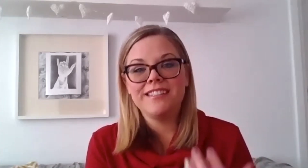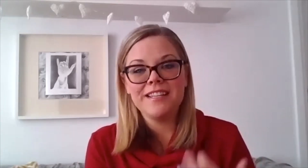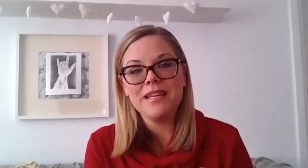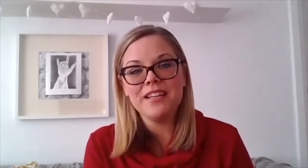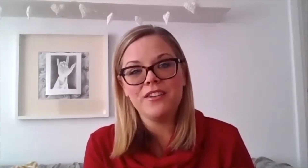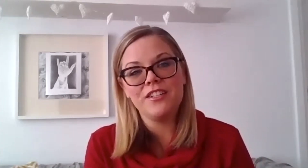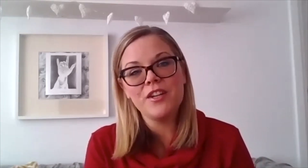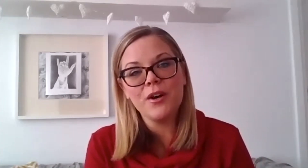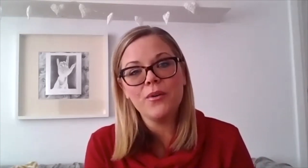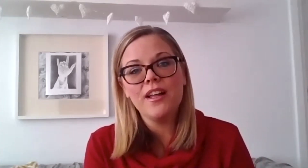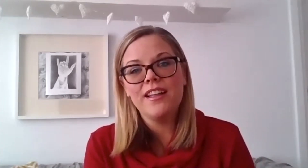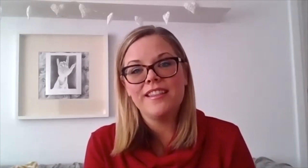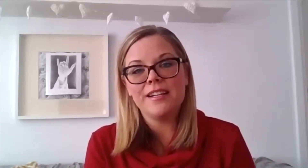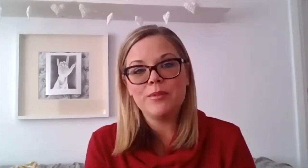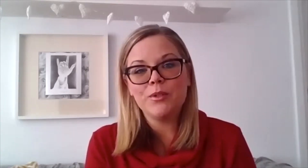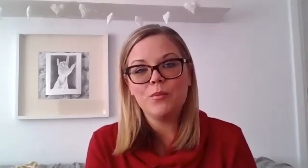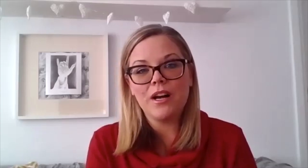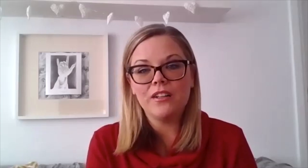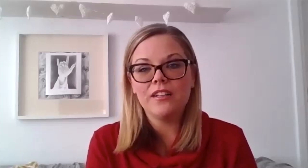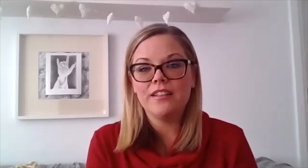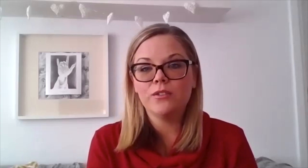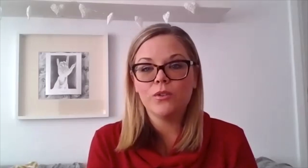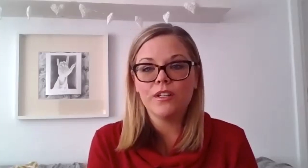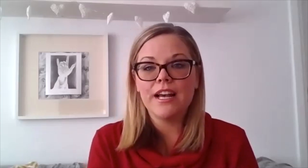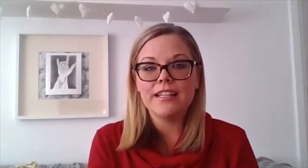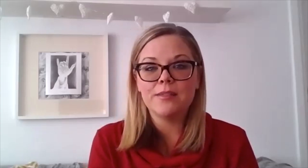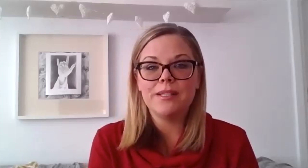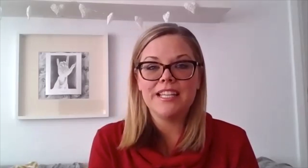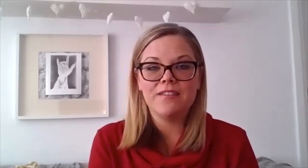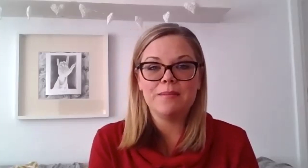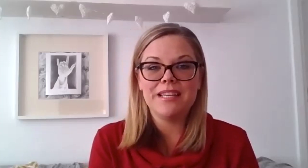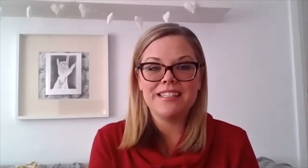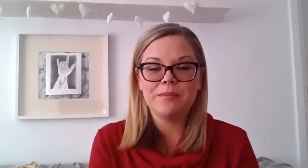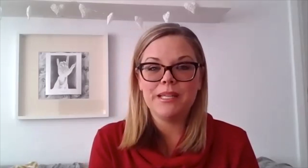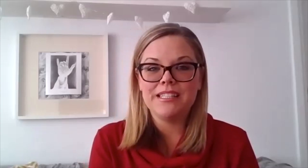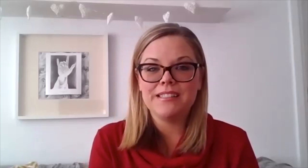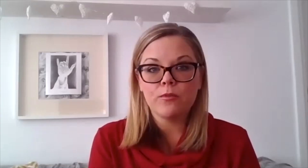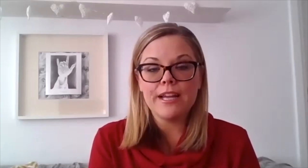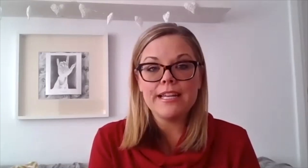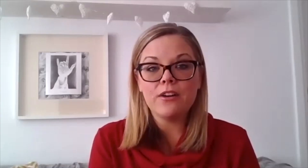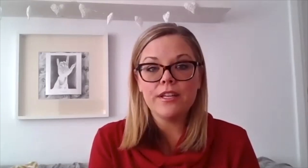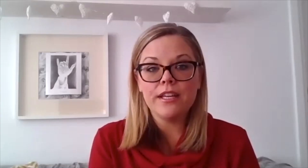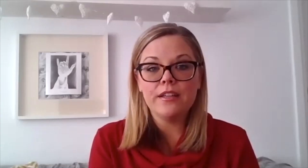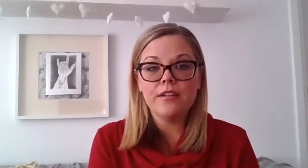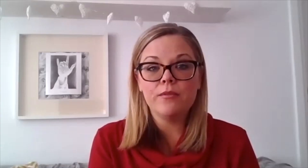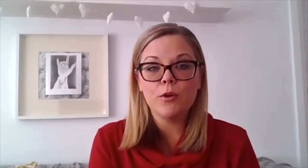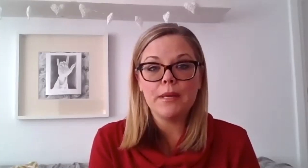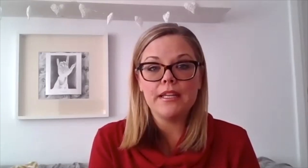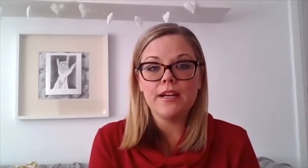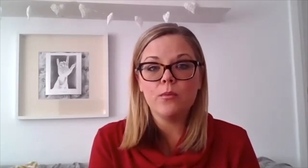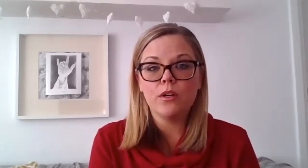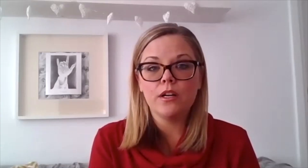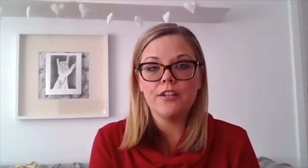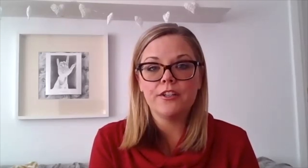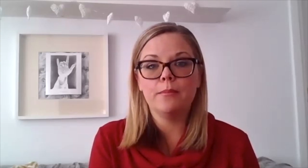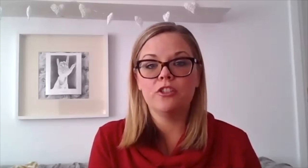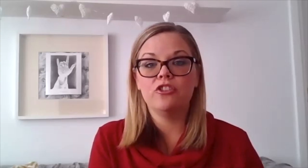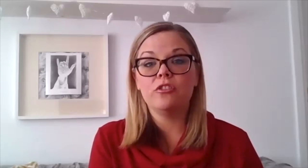see me you could know that i'm doing well and the lord has been giving me his peace right now in romania we're under emergency